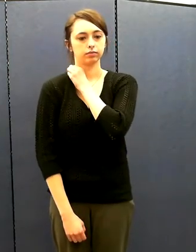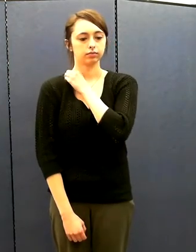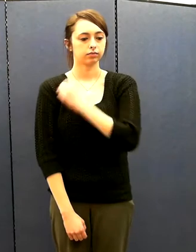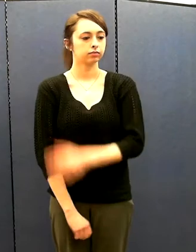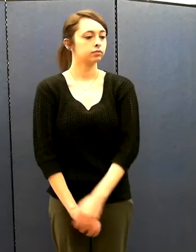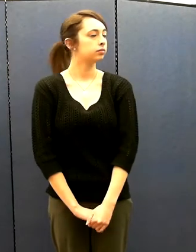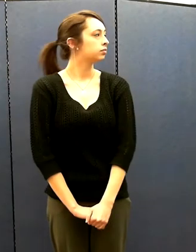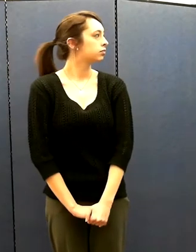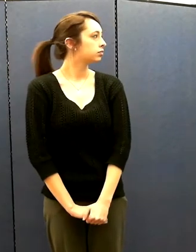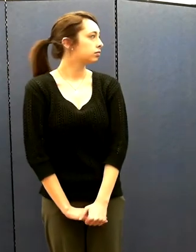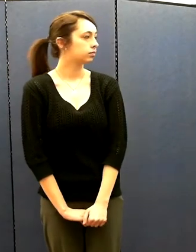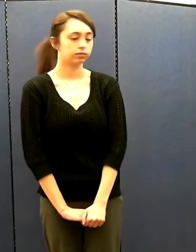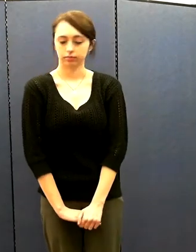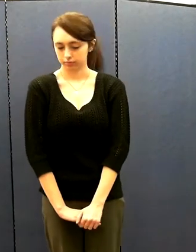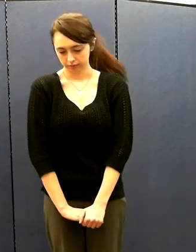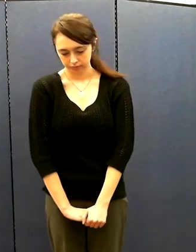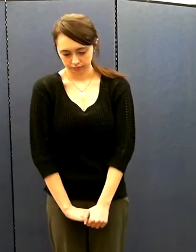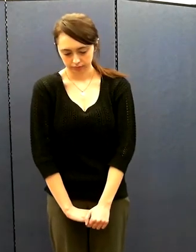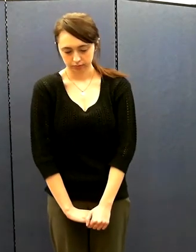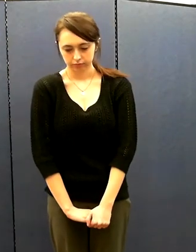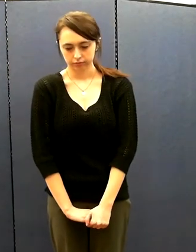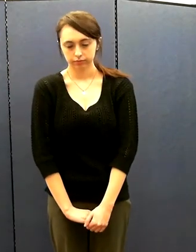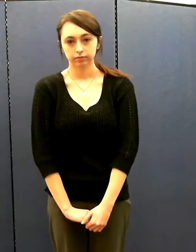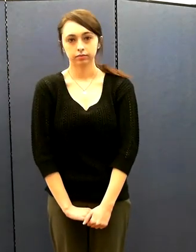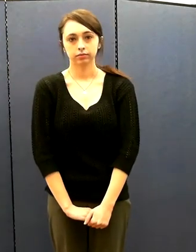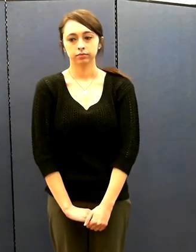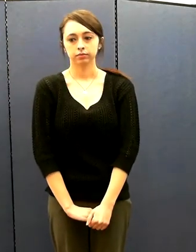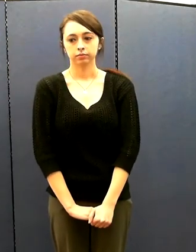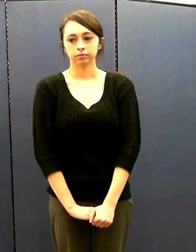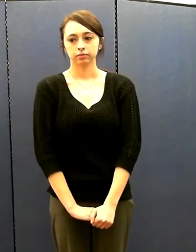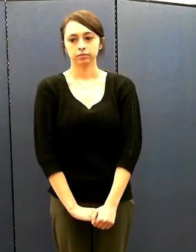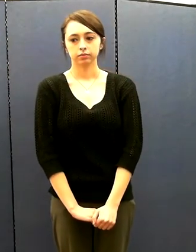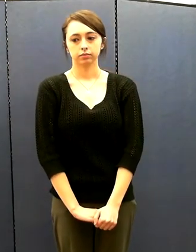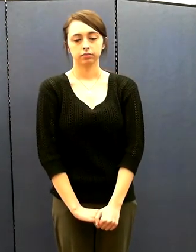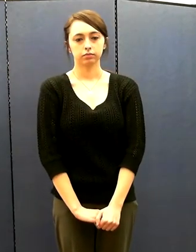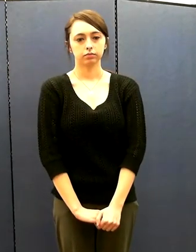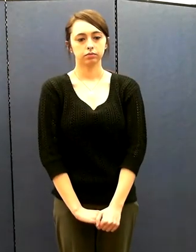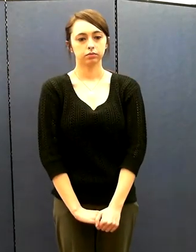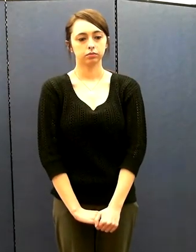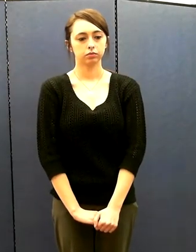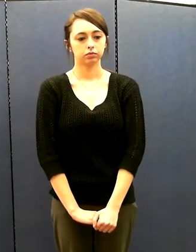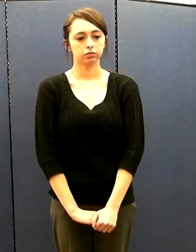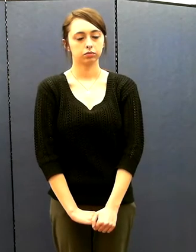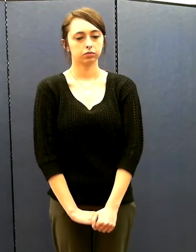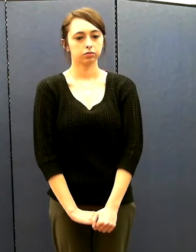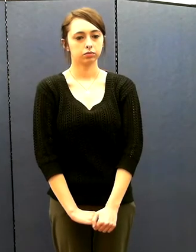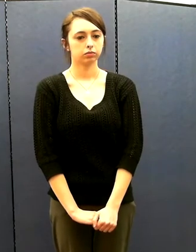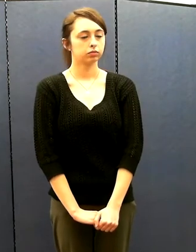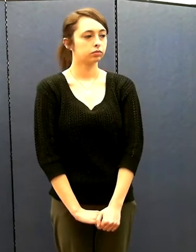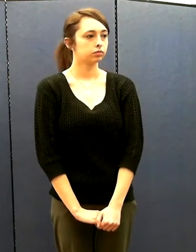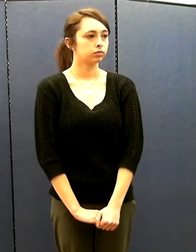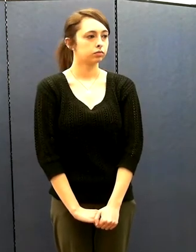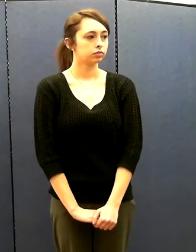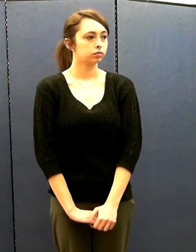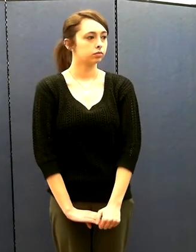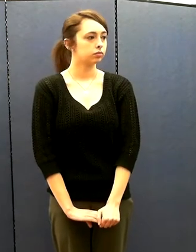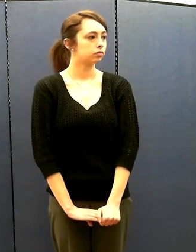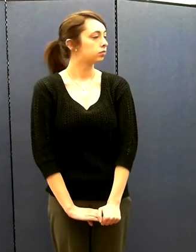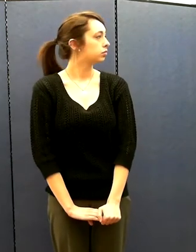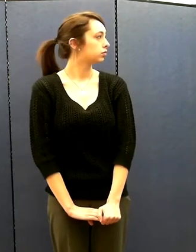The classroom operates in more of a collaborative format, so we try to get a lot more interaction amongst